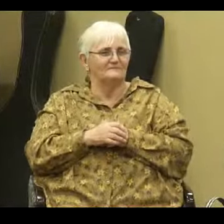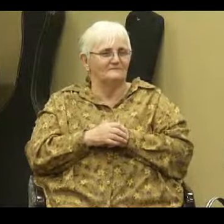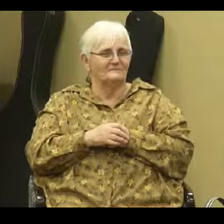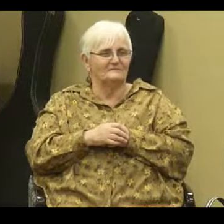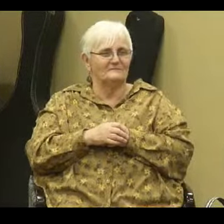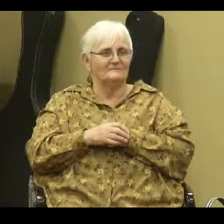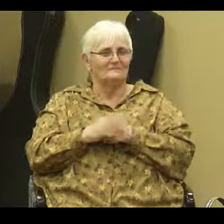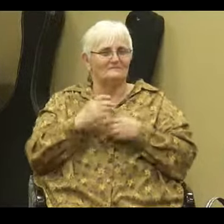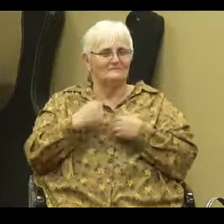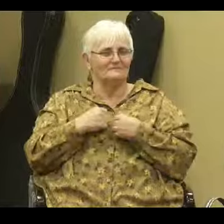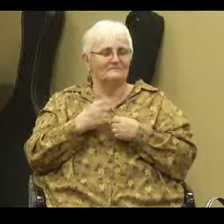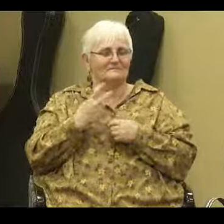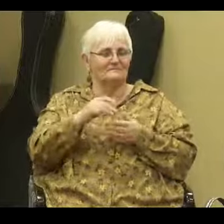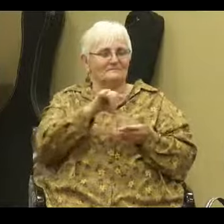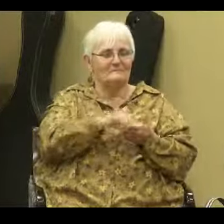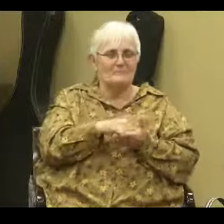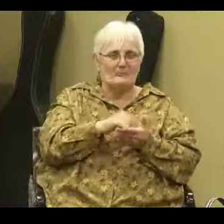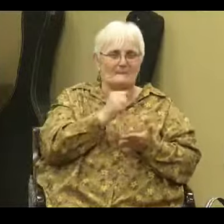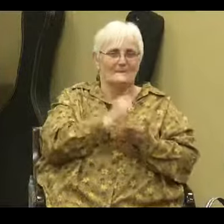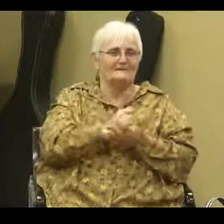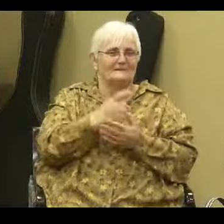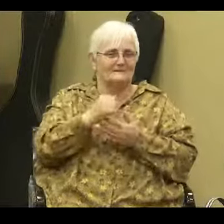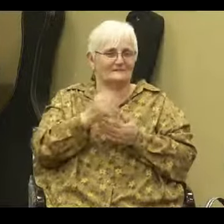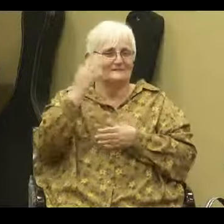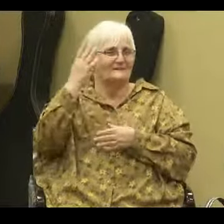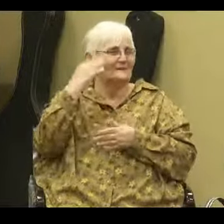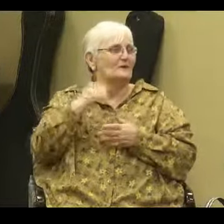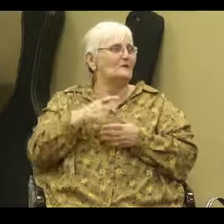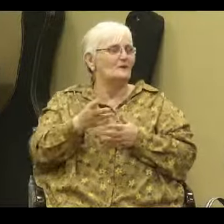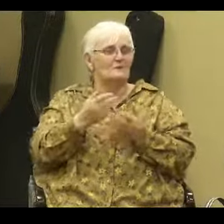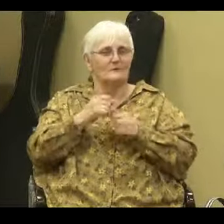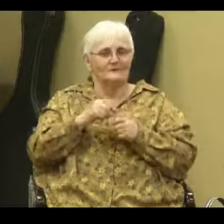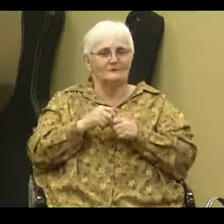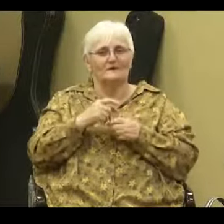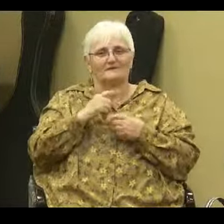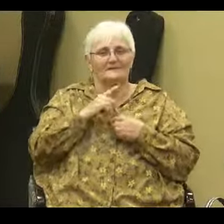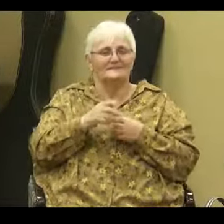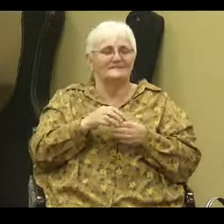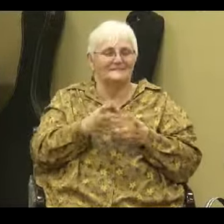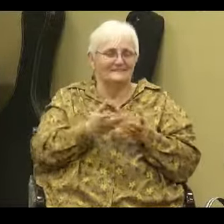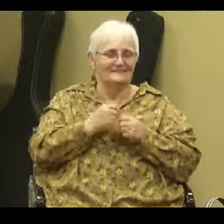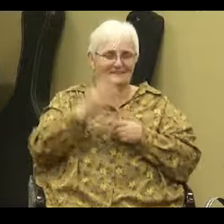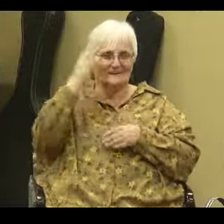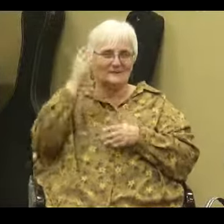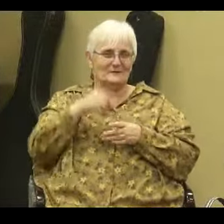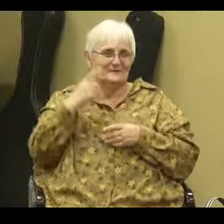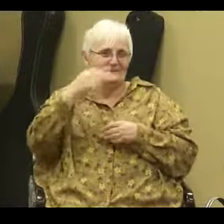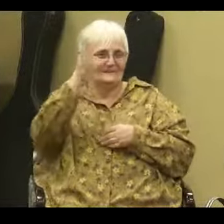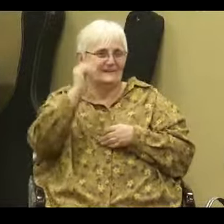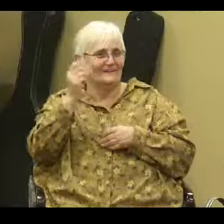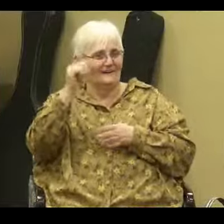people have to see it amen that's why you know what whoever wants to whoever has a genuine desire to know the mysteries of God can know the mysteries of God